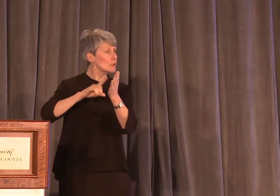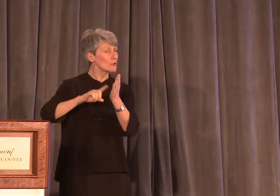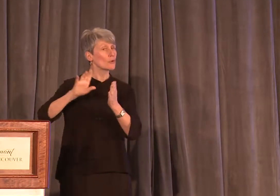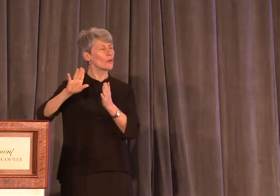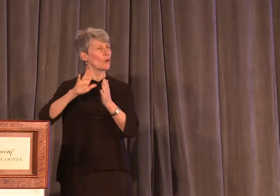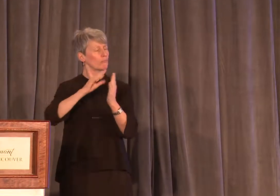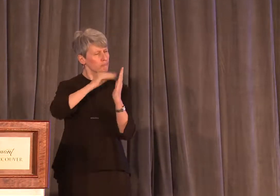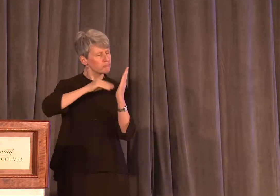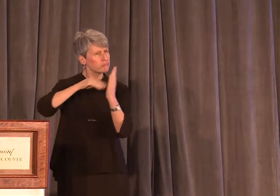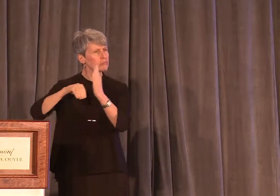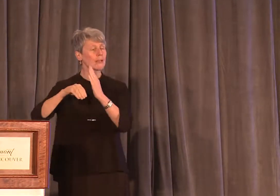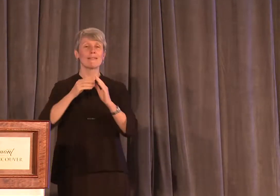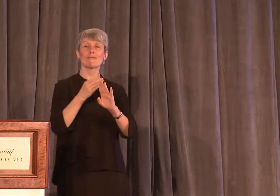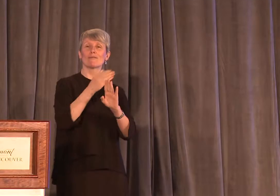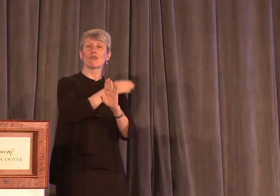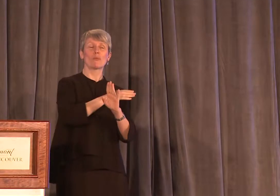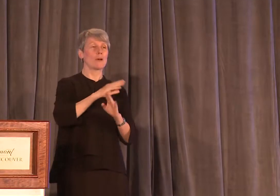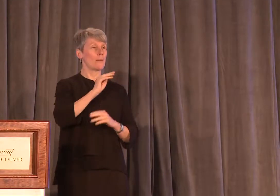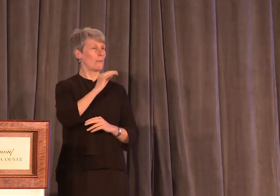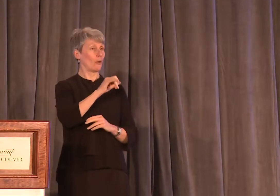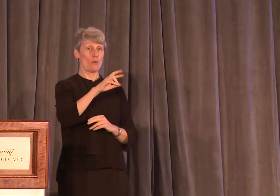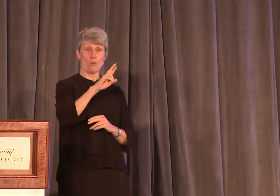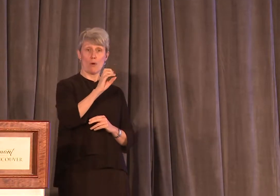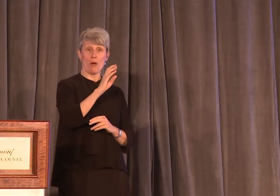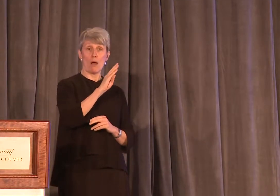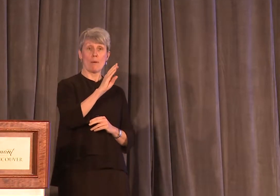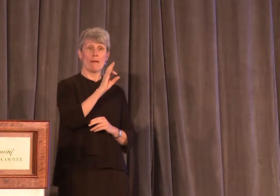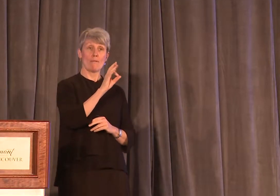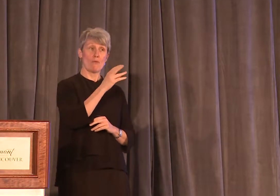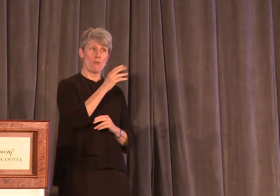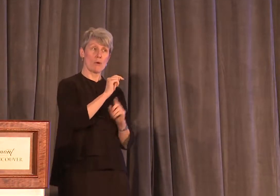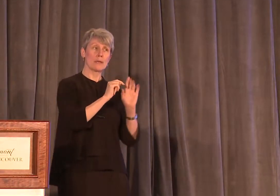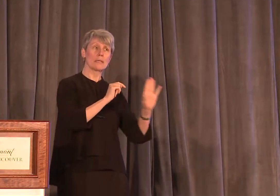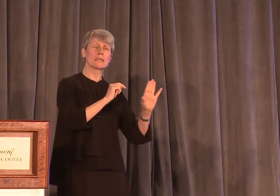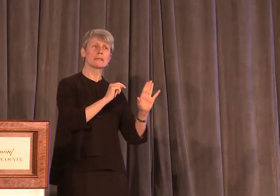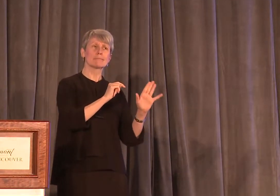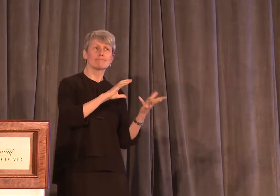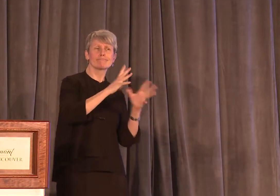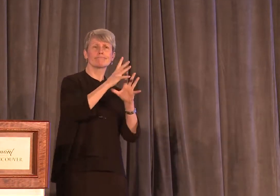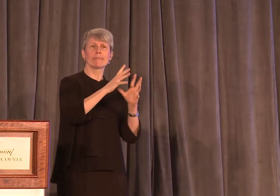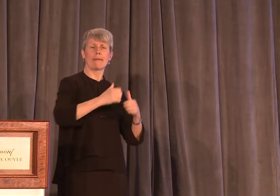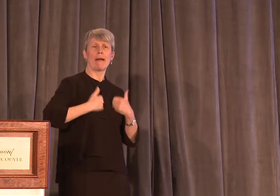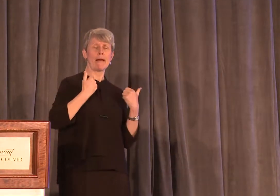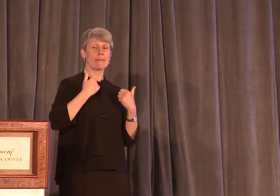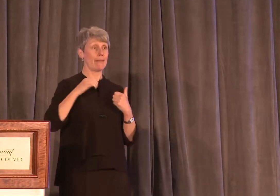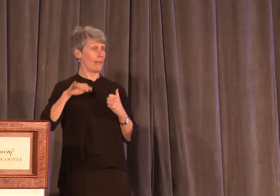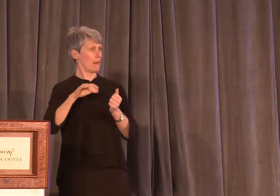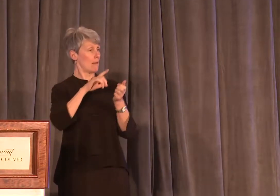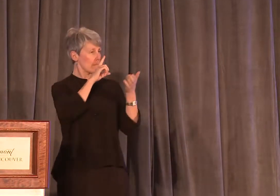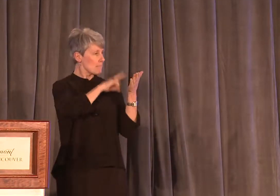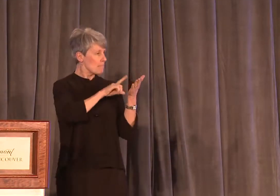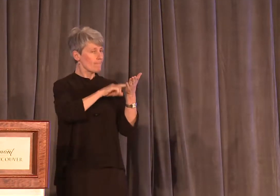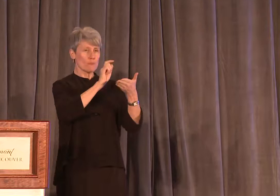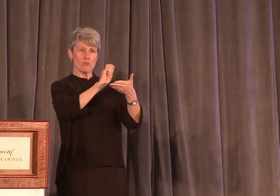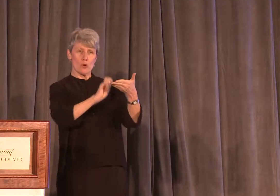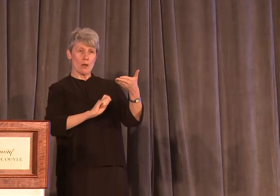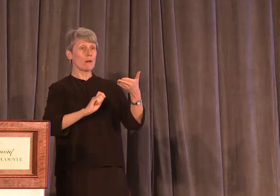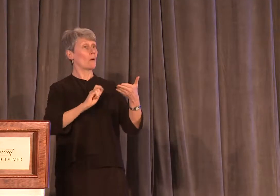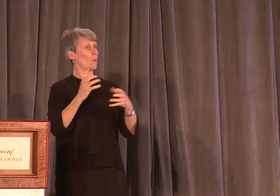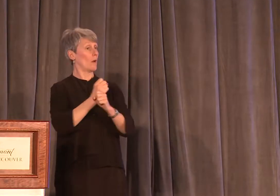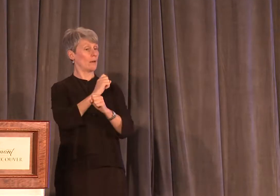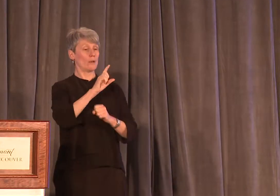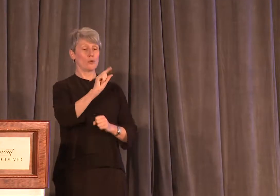of former Toronto Mayor Rob Ford's troubled personal life won the 2014 Michener Award.